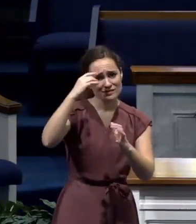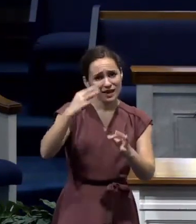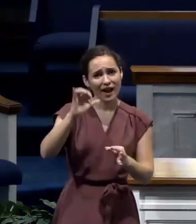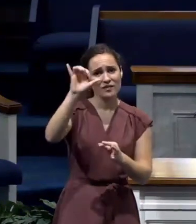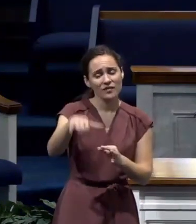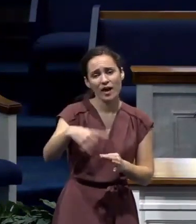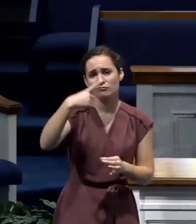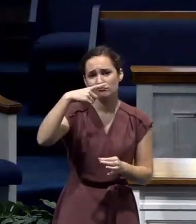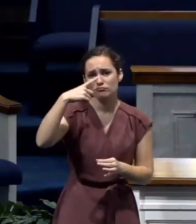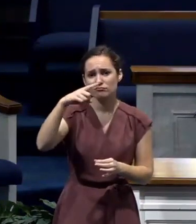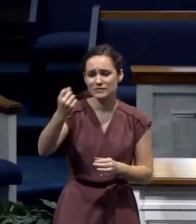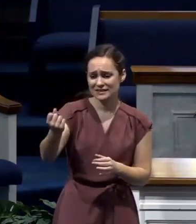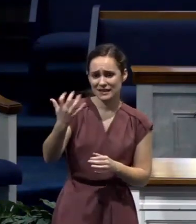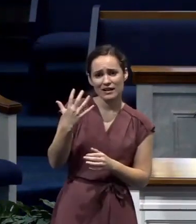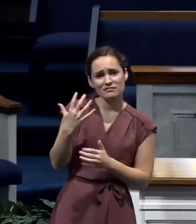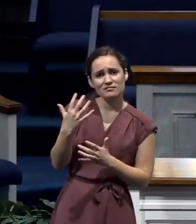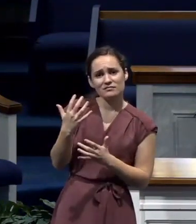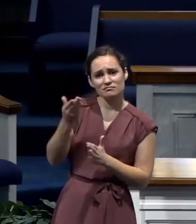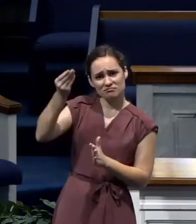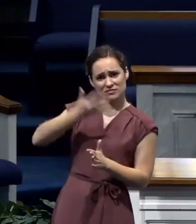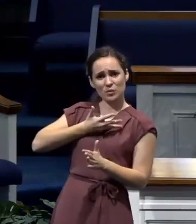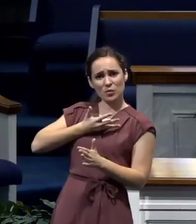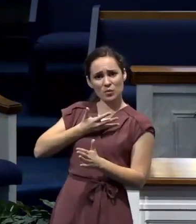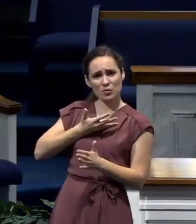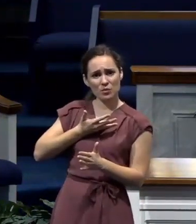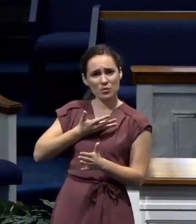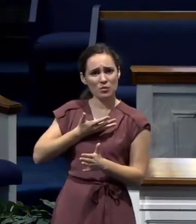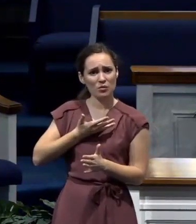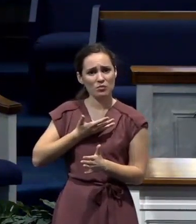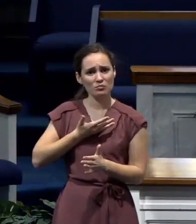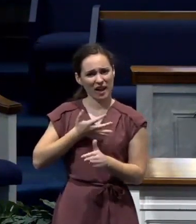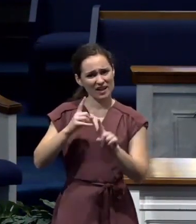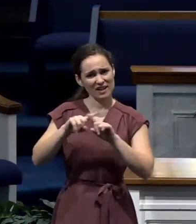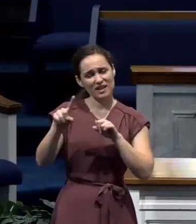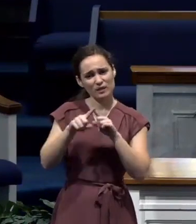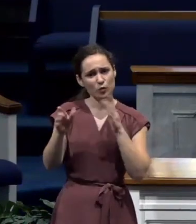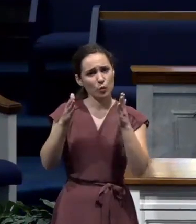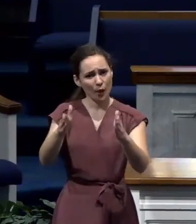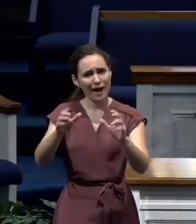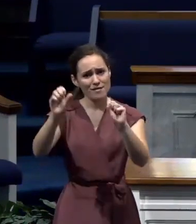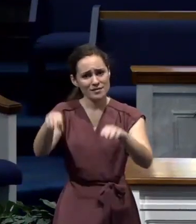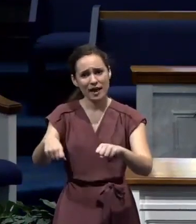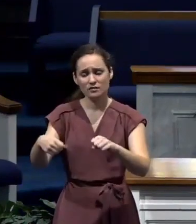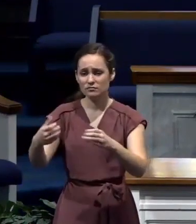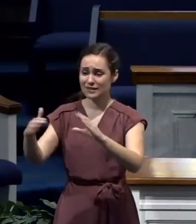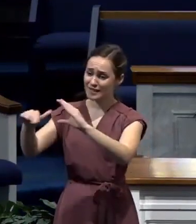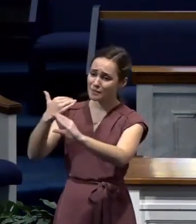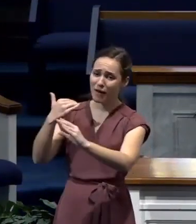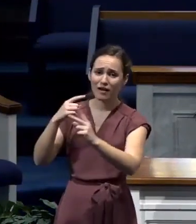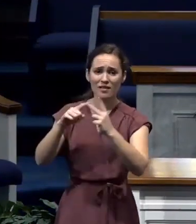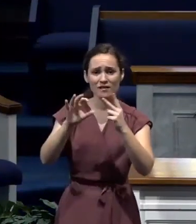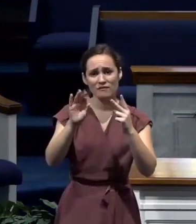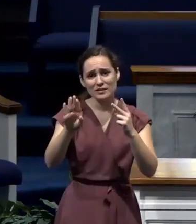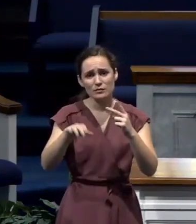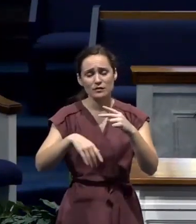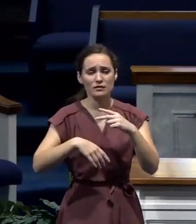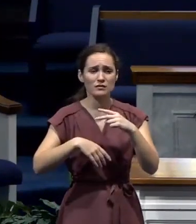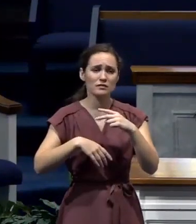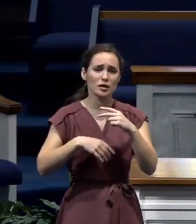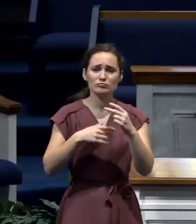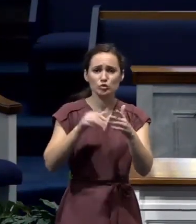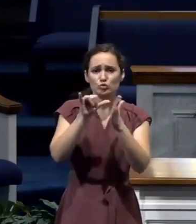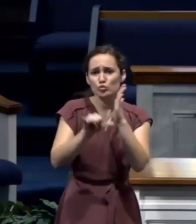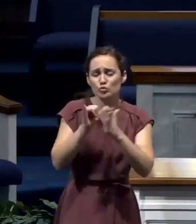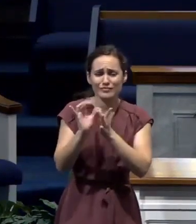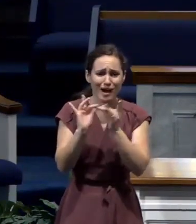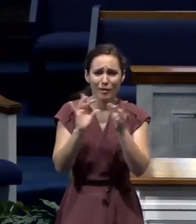any of them. Any of the avenues that are available there through Facebook or YouTube or just email us. Let us know that you trust in Christ